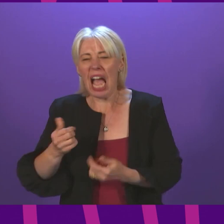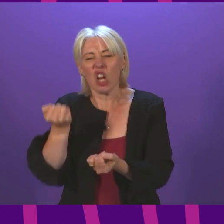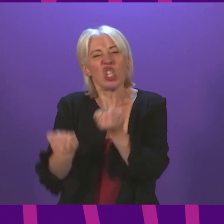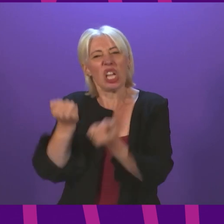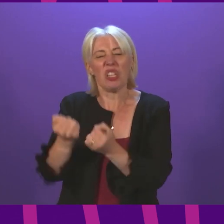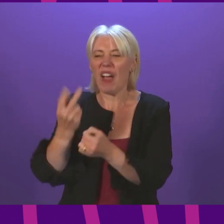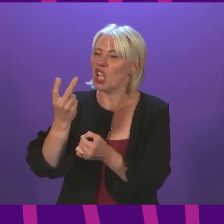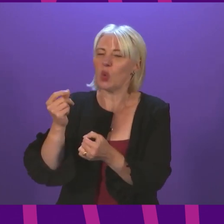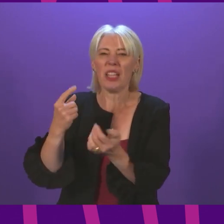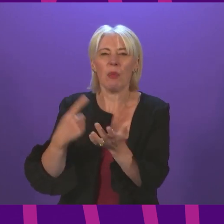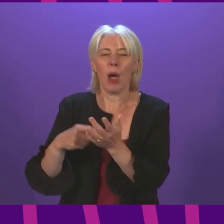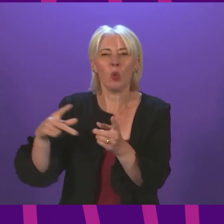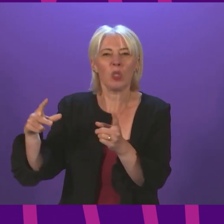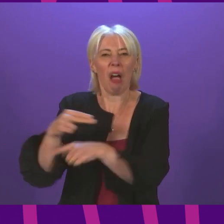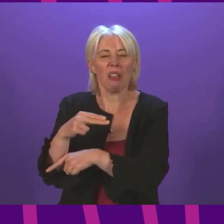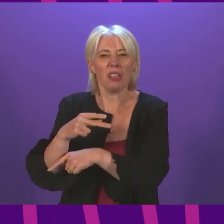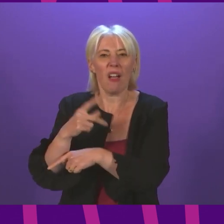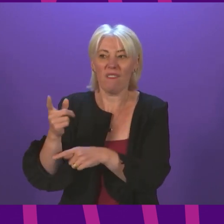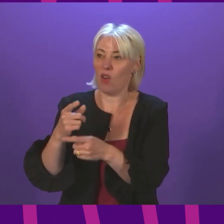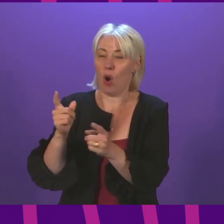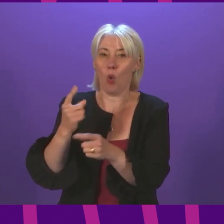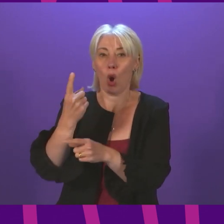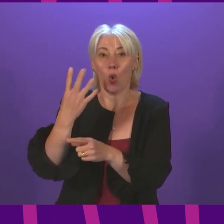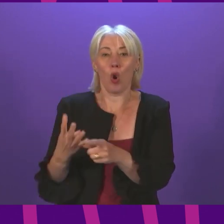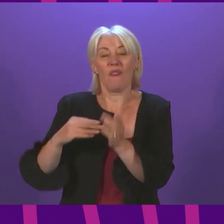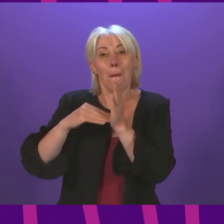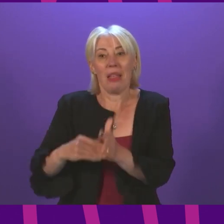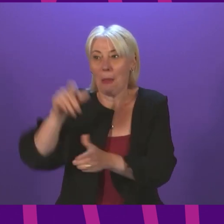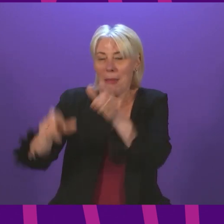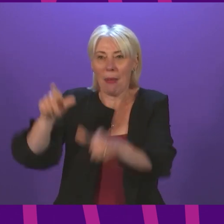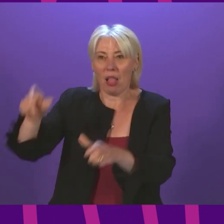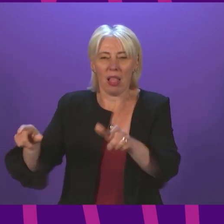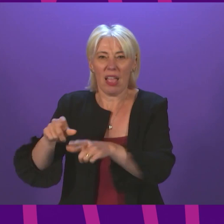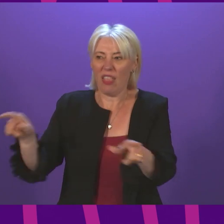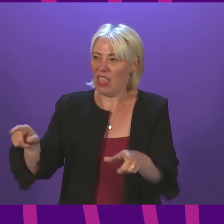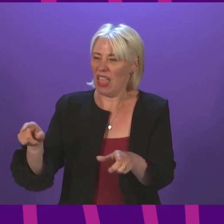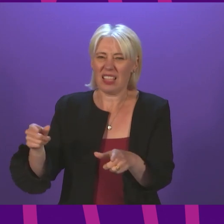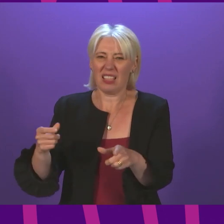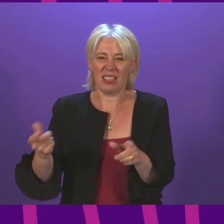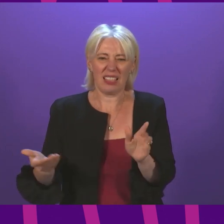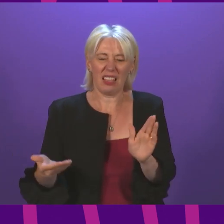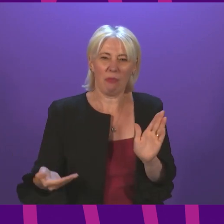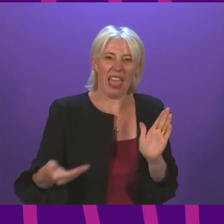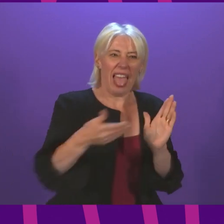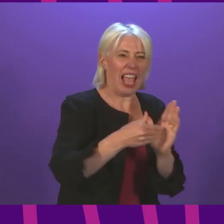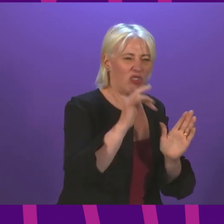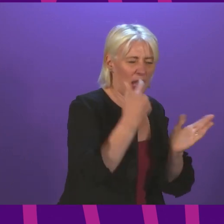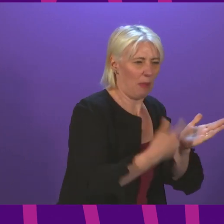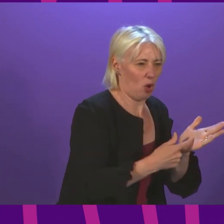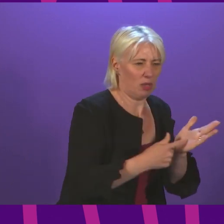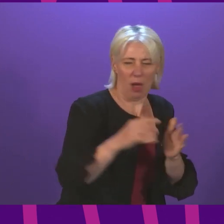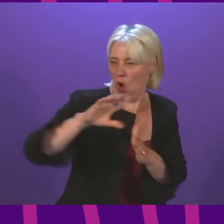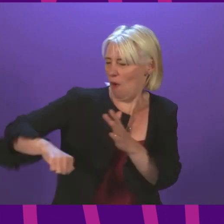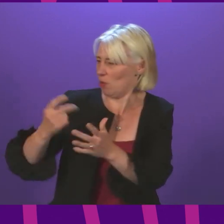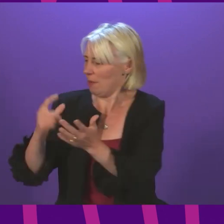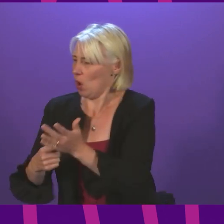quarter of a million families with children while also demanding that the Scottish government give those same families an extra tenor but they cannot do it with any integrity.